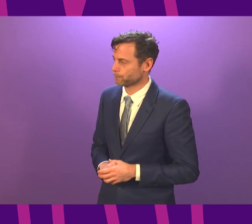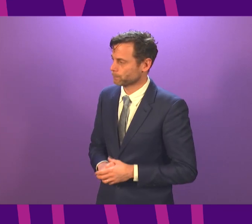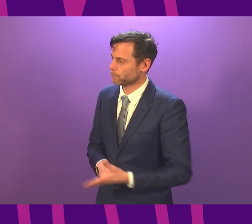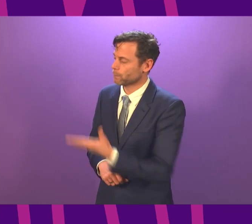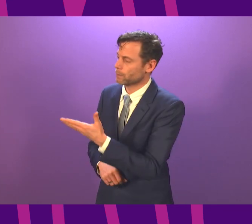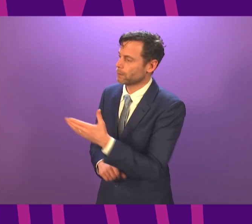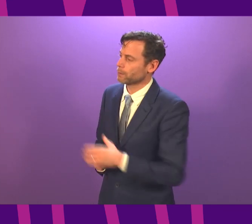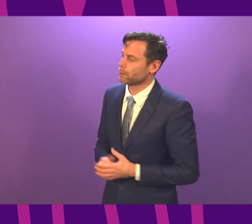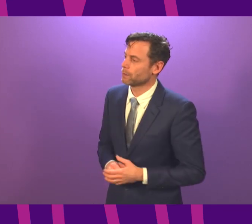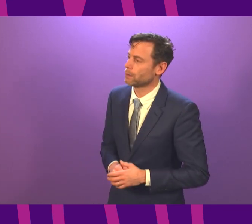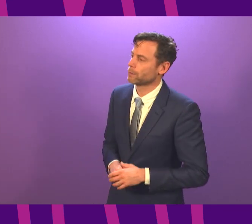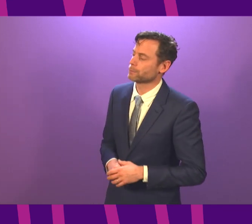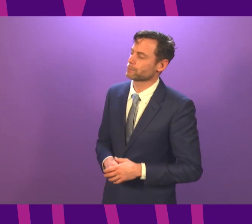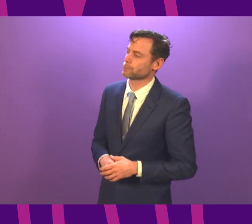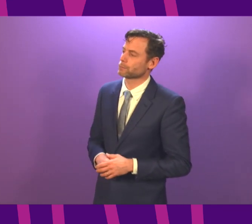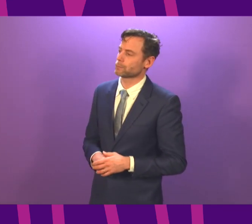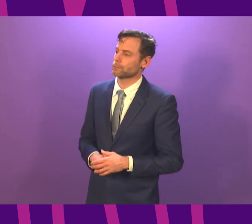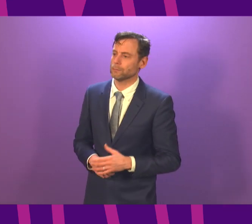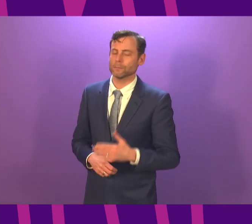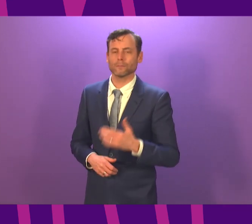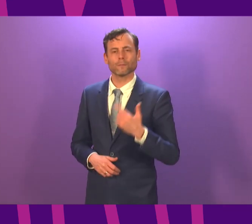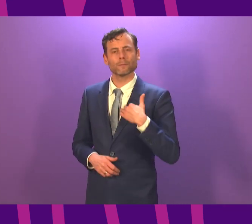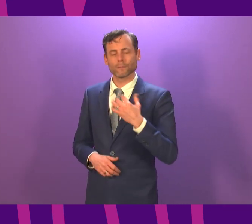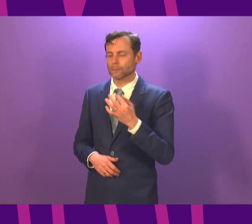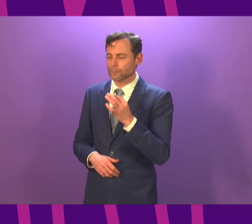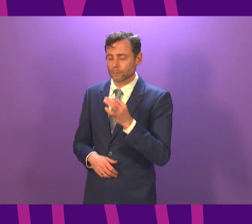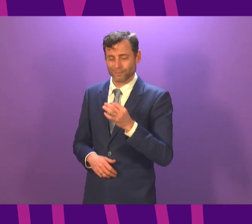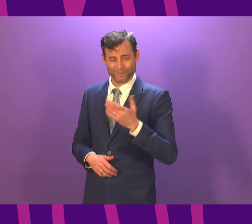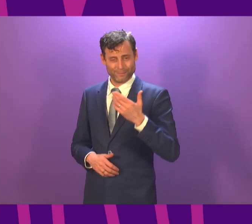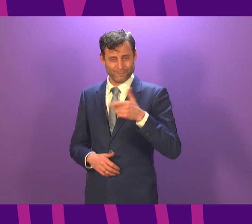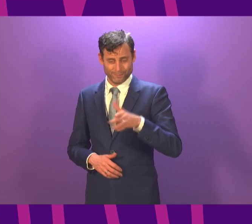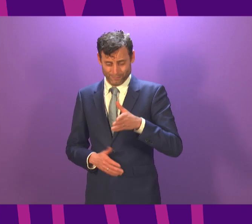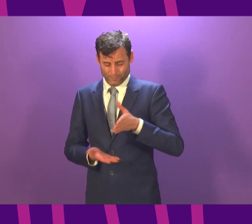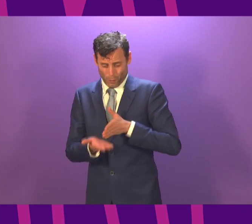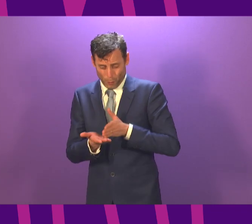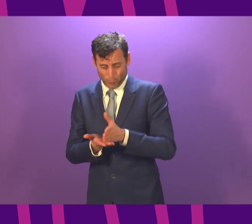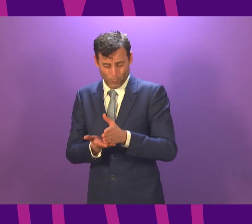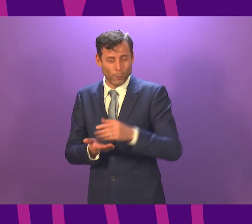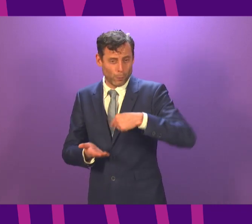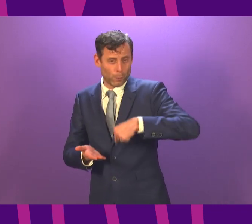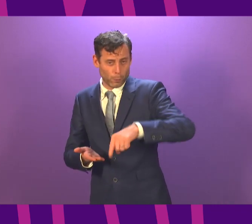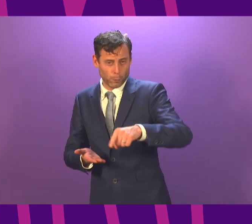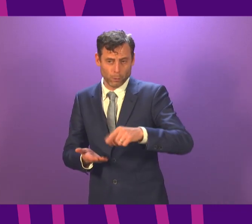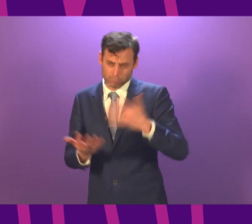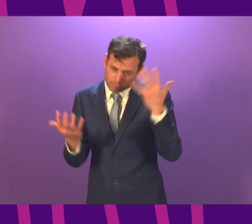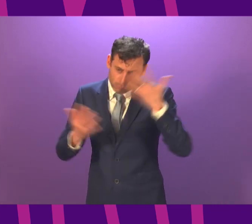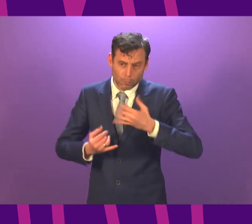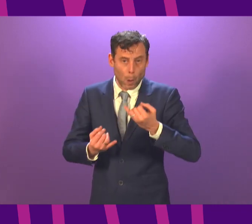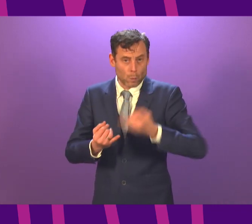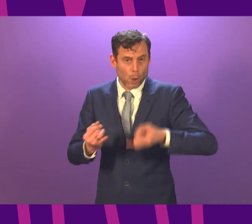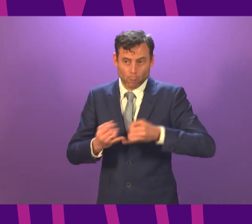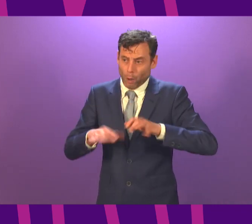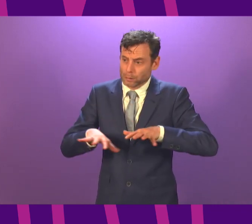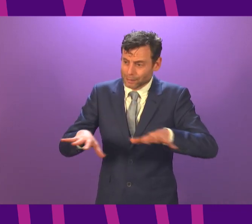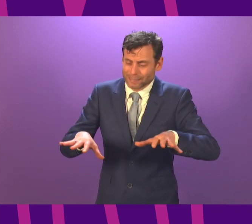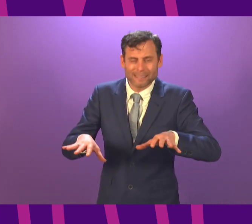Thank you, Mr. Second Officer. First Minister, while we may yet face some of the darkest days of the pandemic, do you agree that it is even more vital that people are